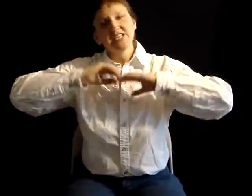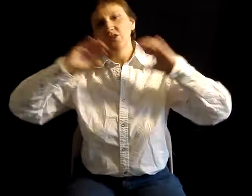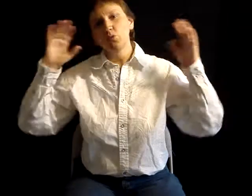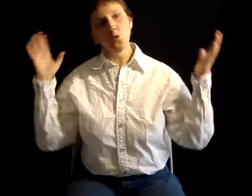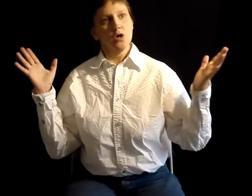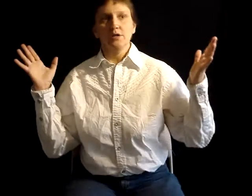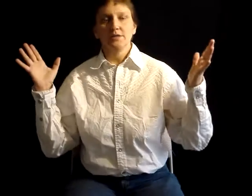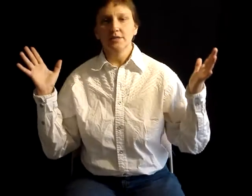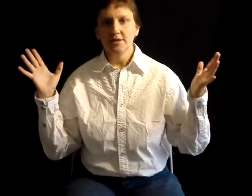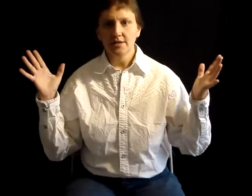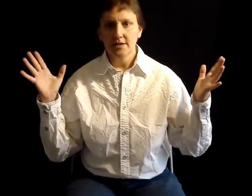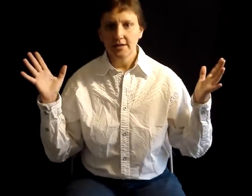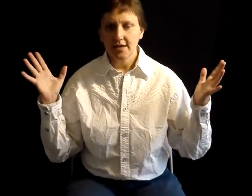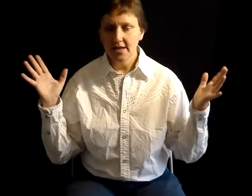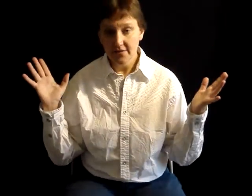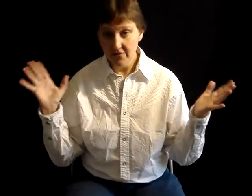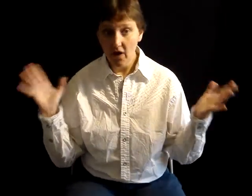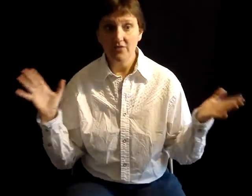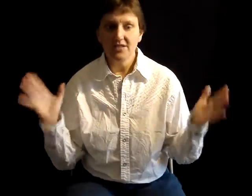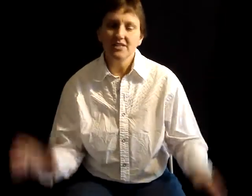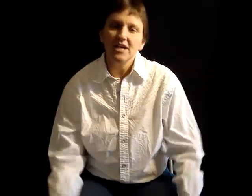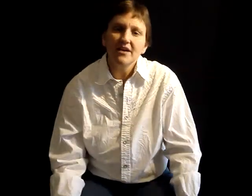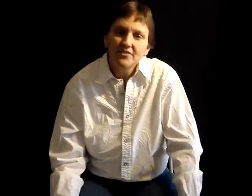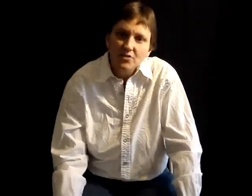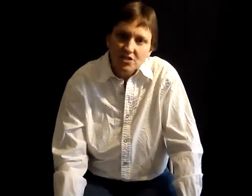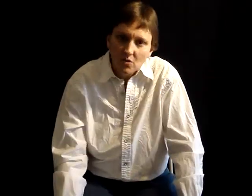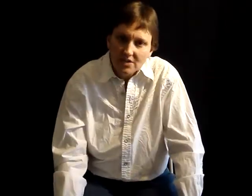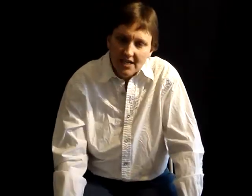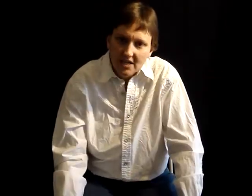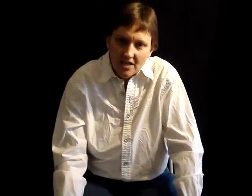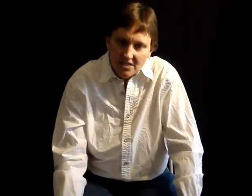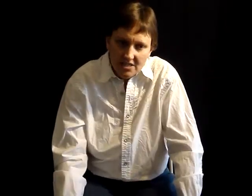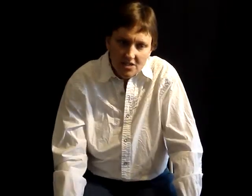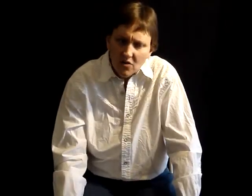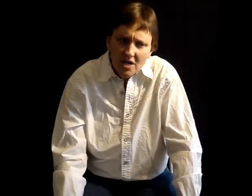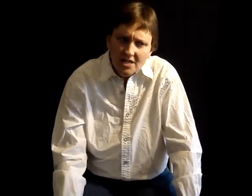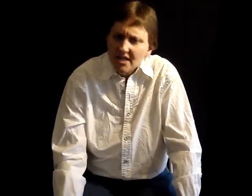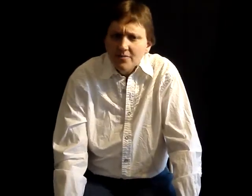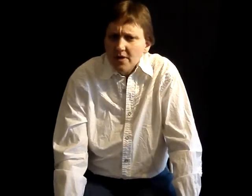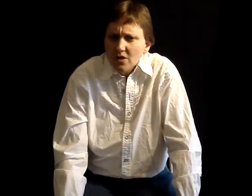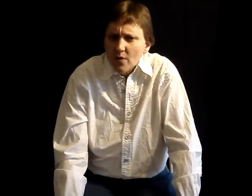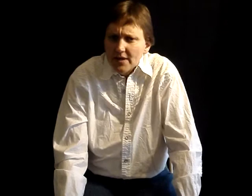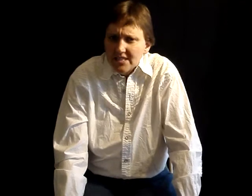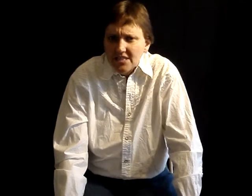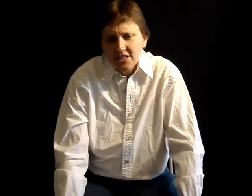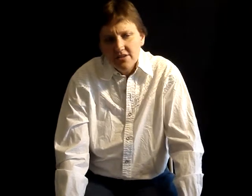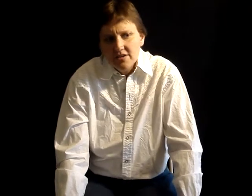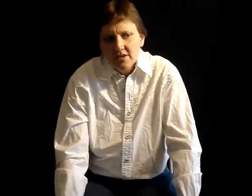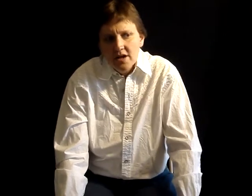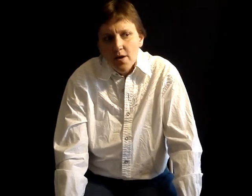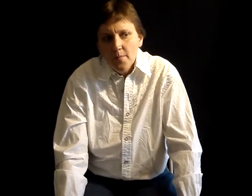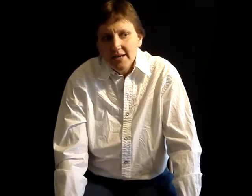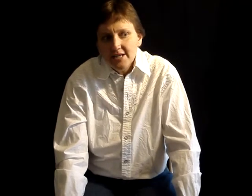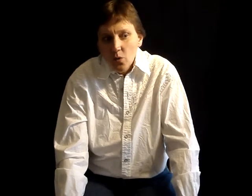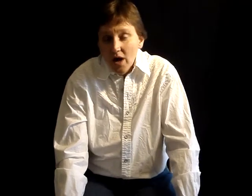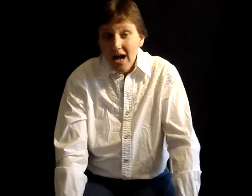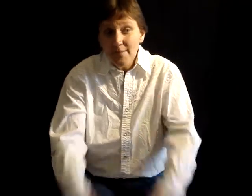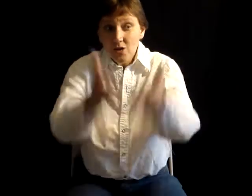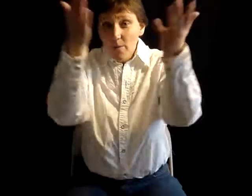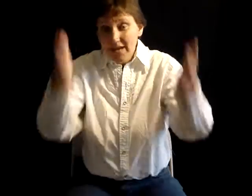in the world involved in the I view of stolen technology, so none of them are going to go up against each other. But you know what? I'm going to go up